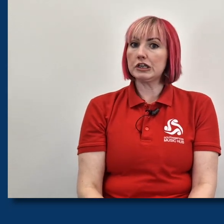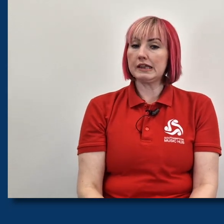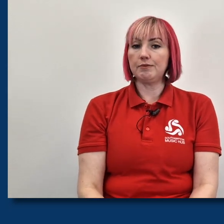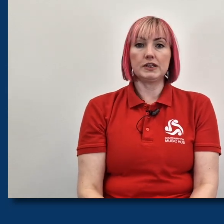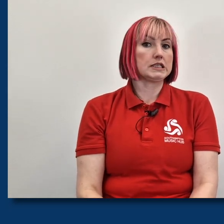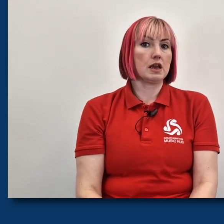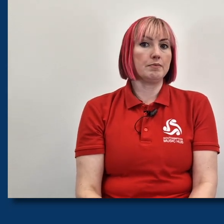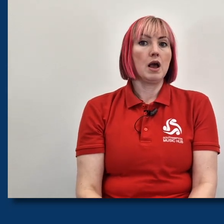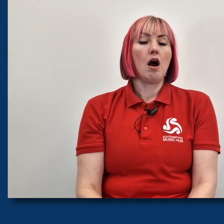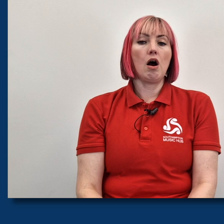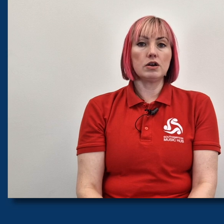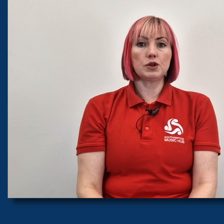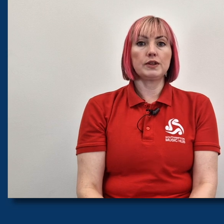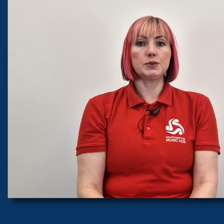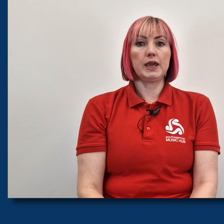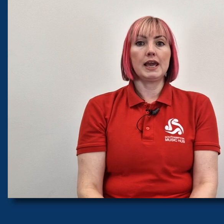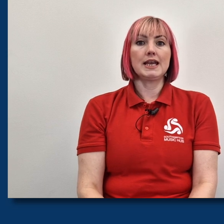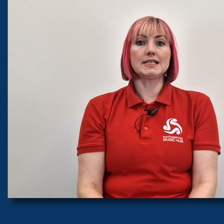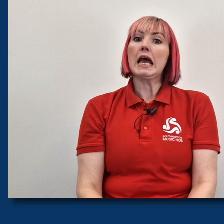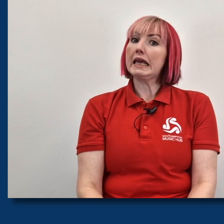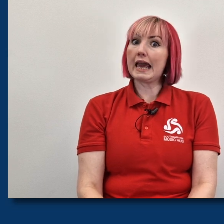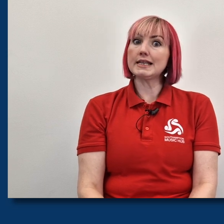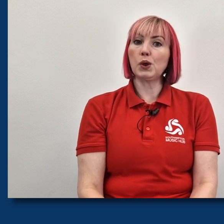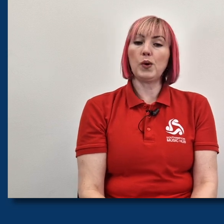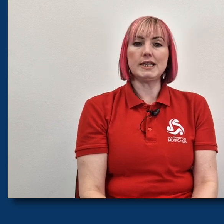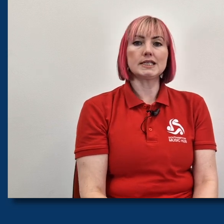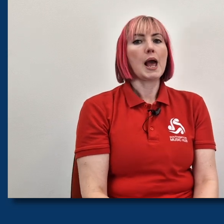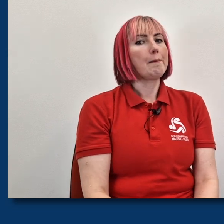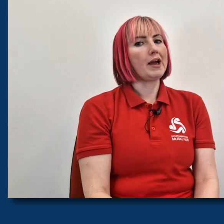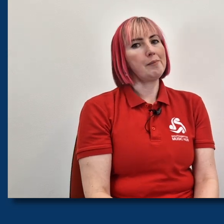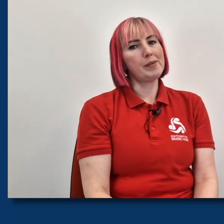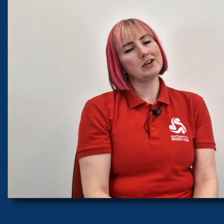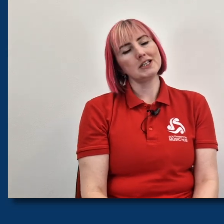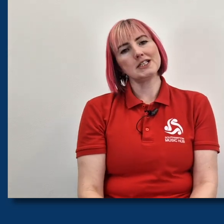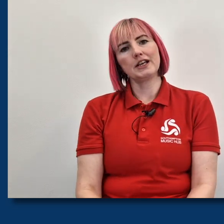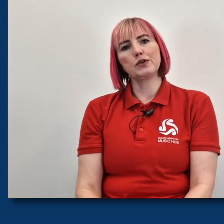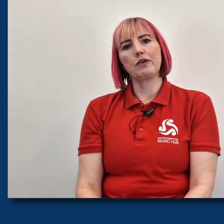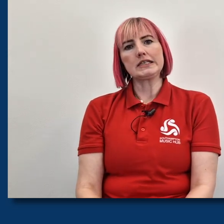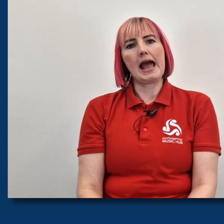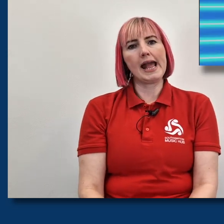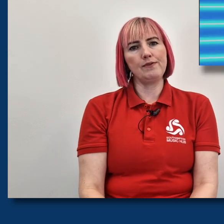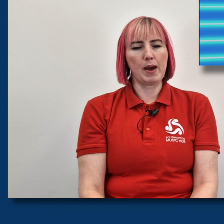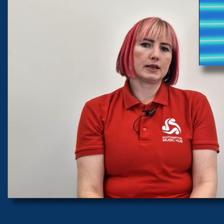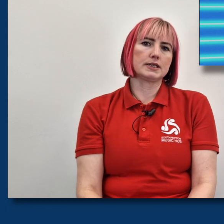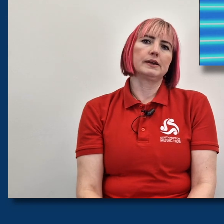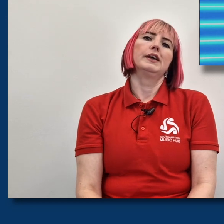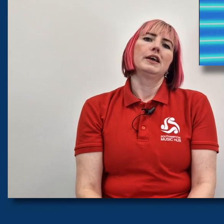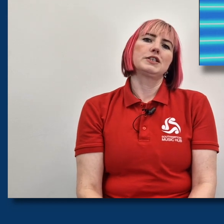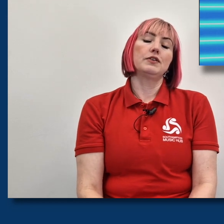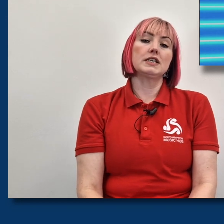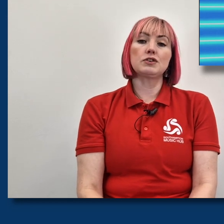Connection theme for this term, our song this week is Kings and Queens by American singer-songwriter Ava Max.